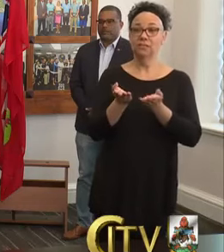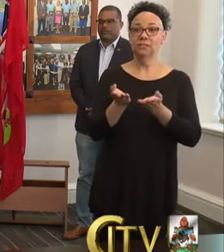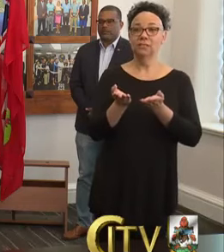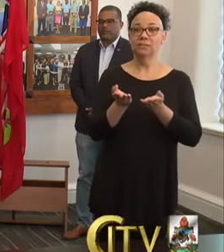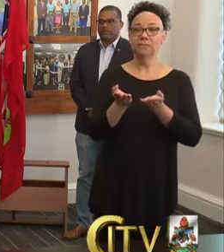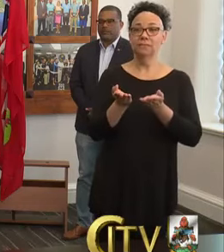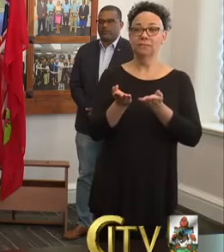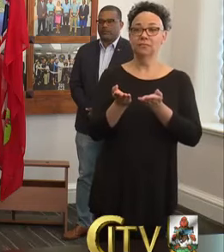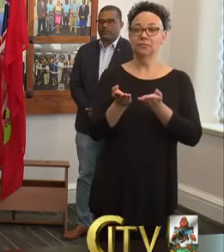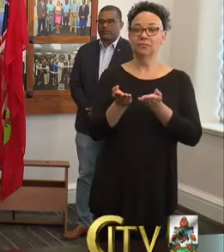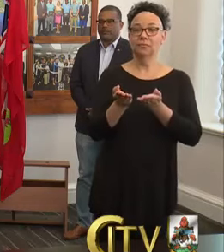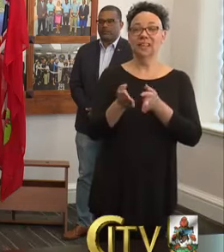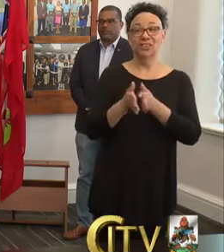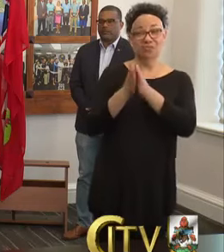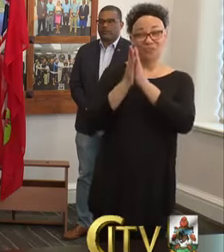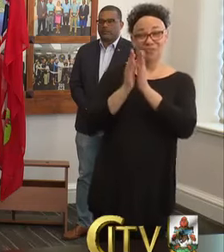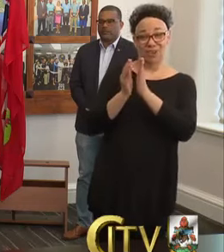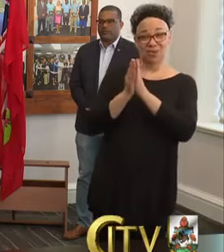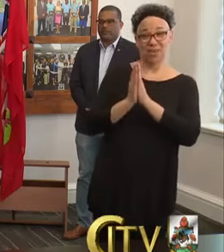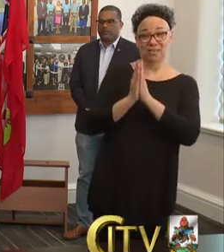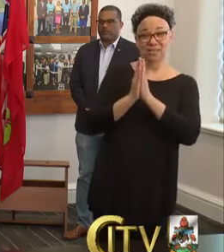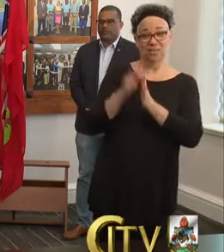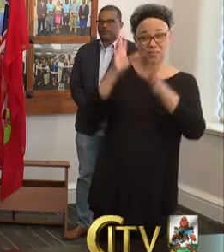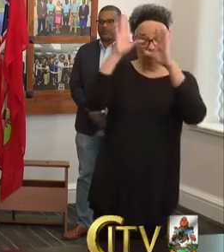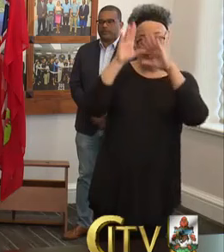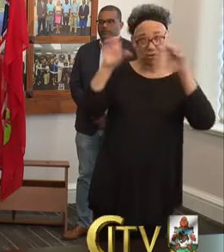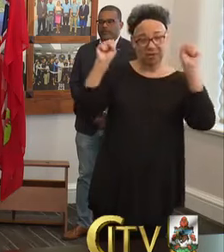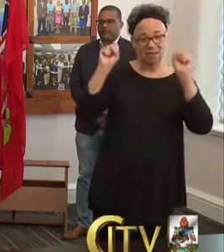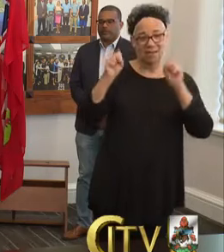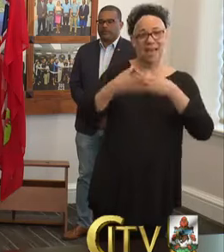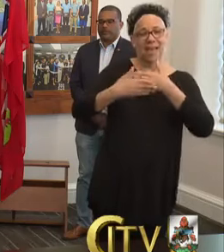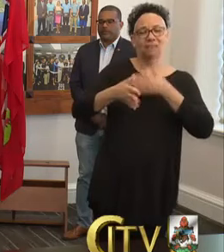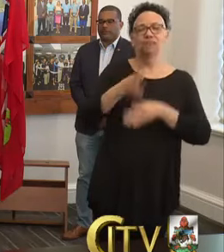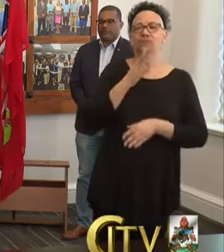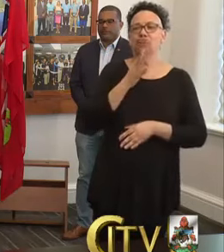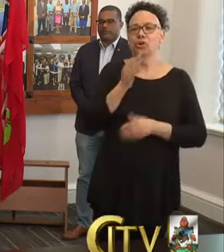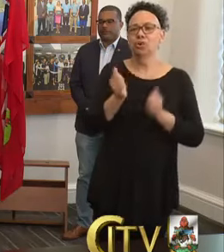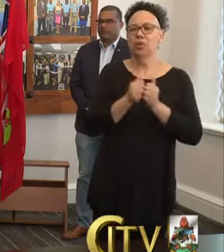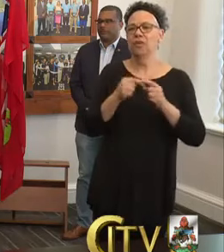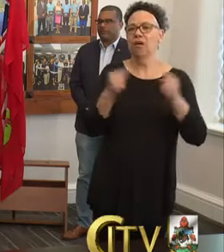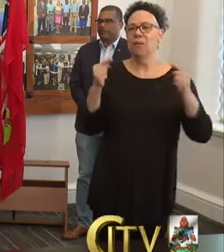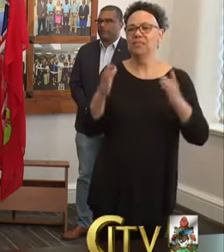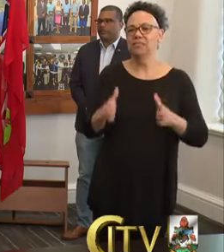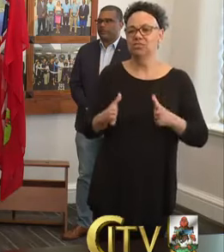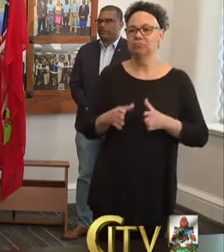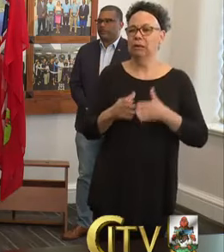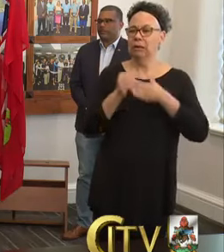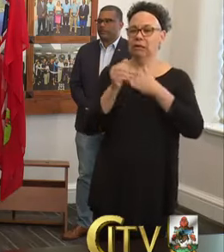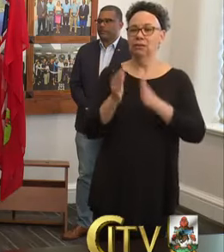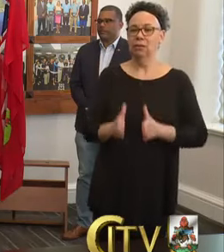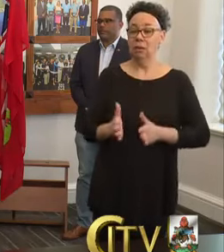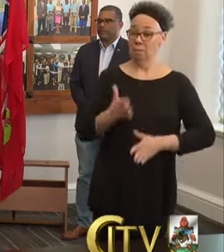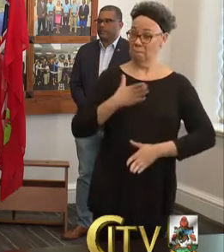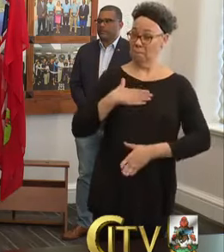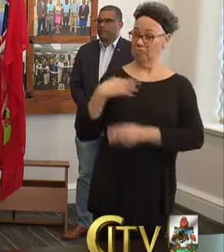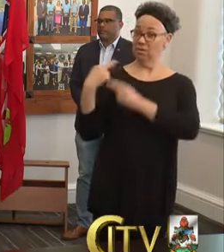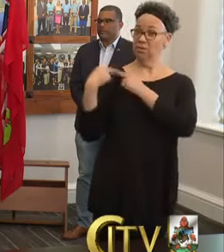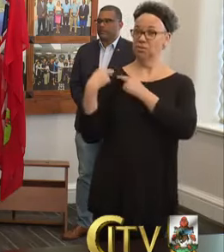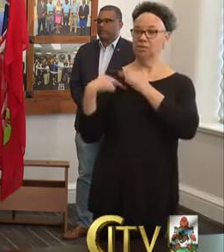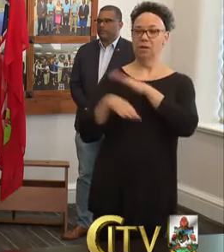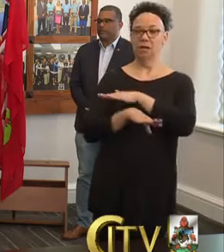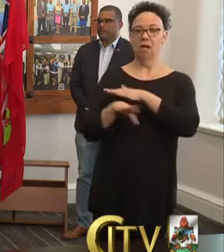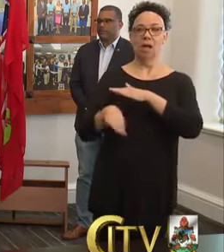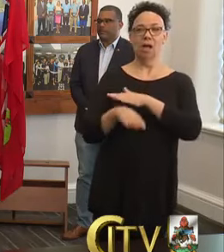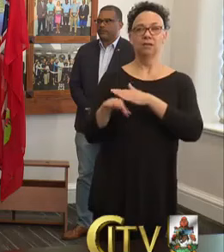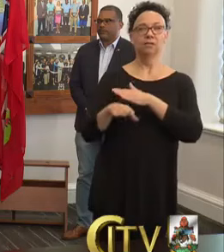At the request of the Premier and after consultation with the Opposition Leader, it was my responsibility, under the Summary Offences Act